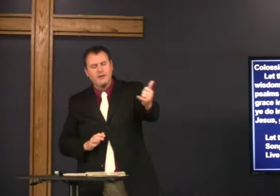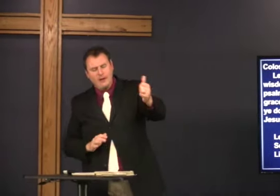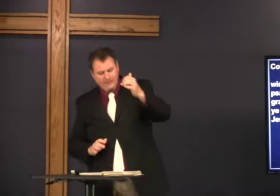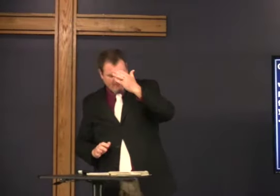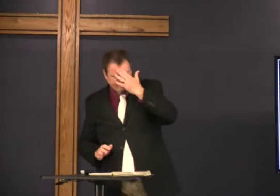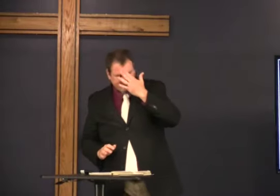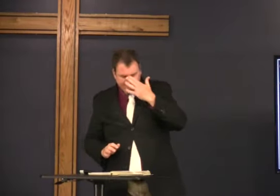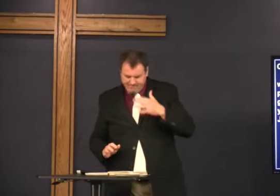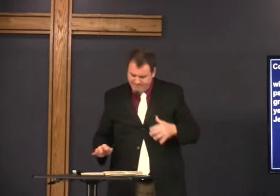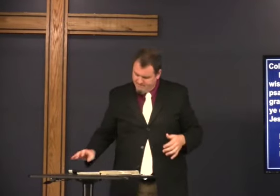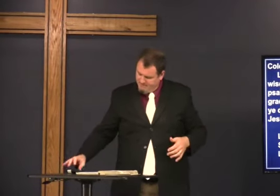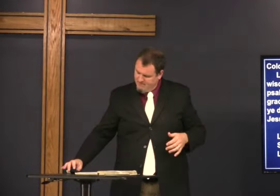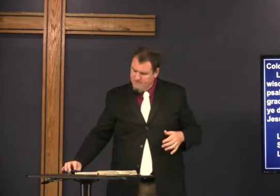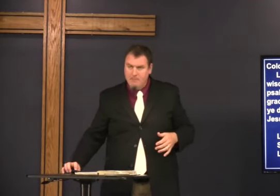live for the glory of God